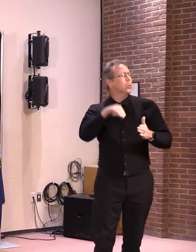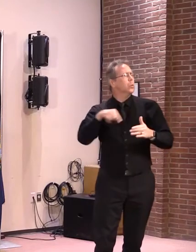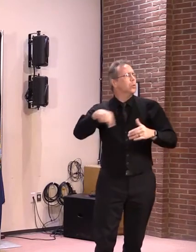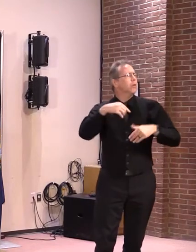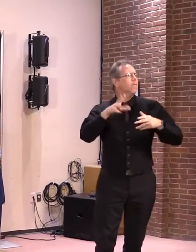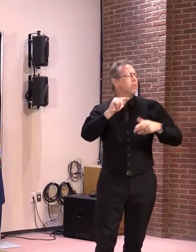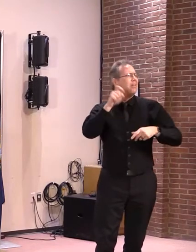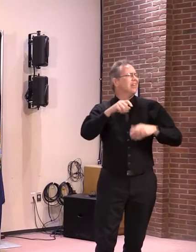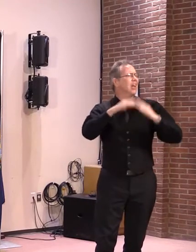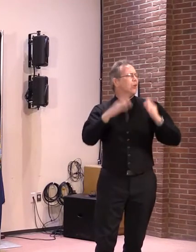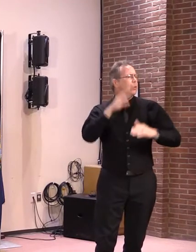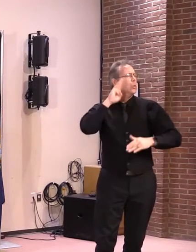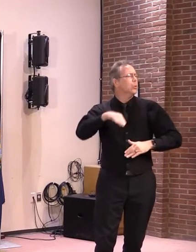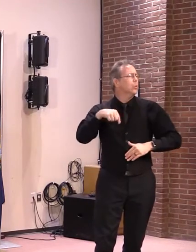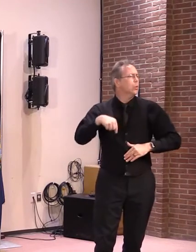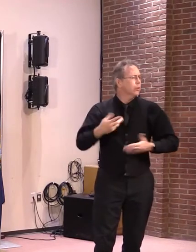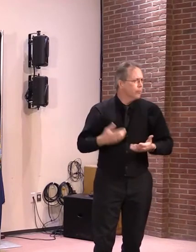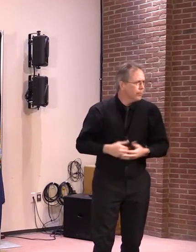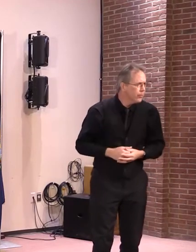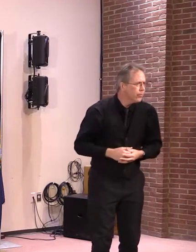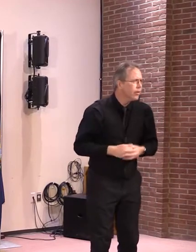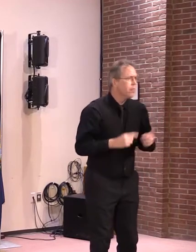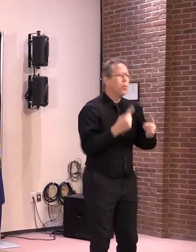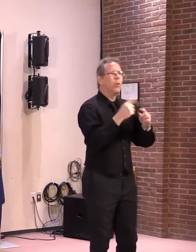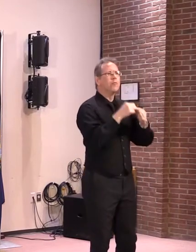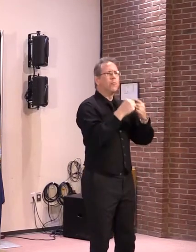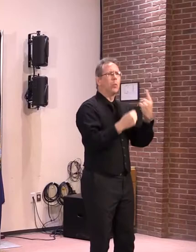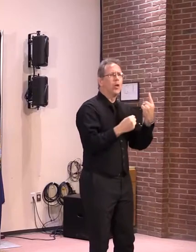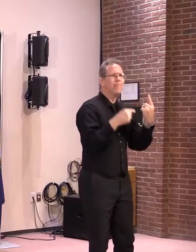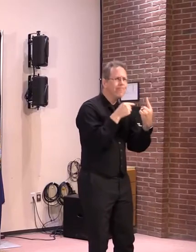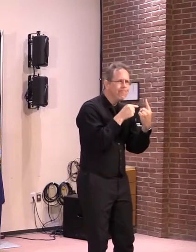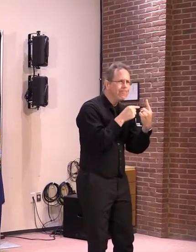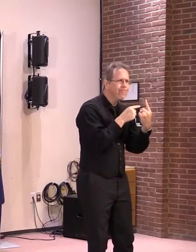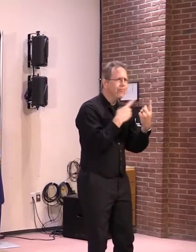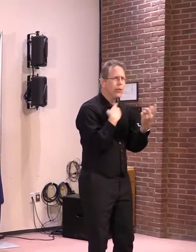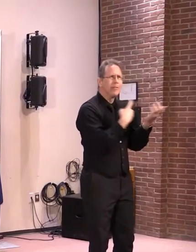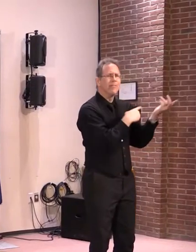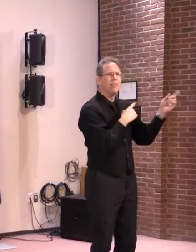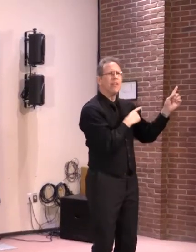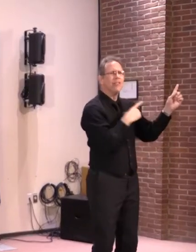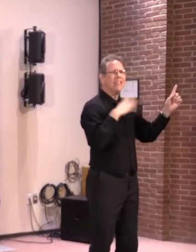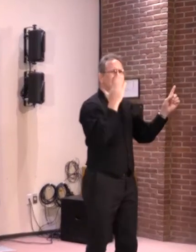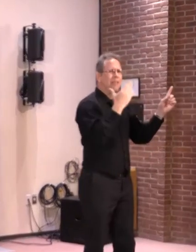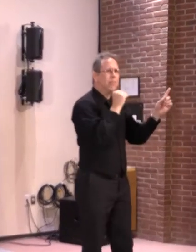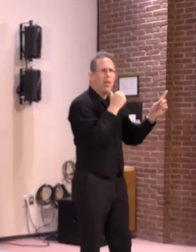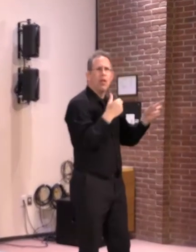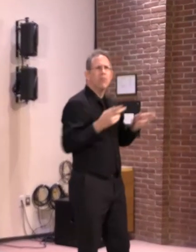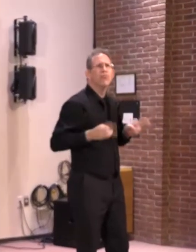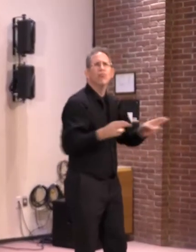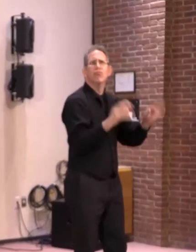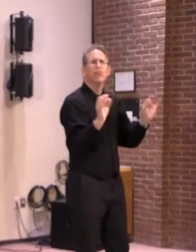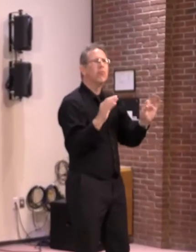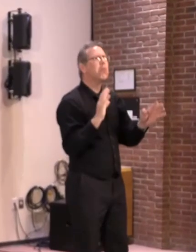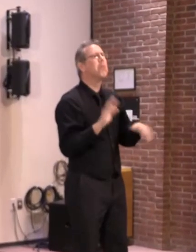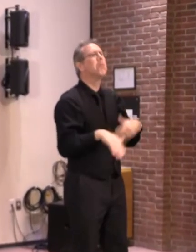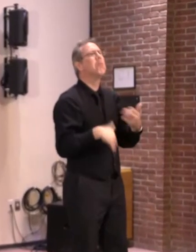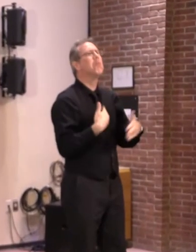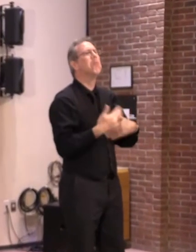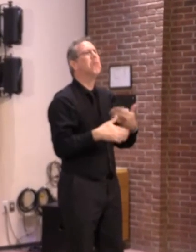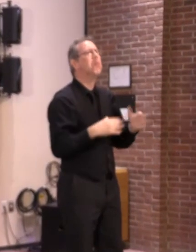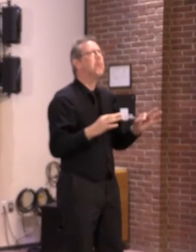conversation that doesn't seem to have the same sense of urgency, understanding, or agreement in the Statehouse.